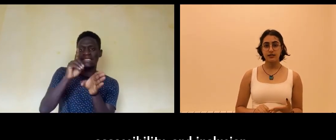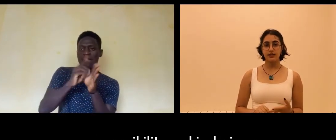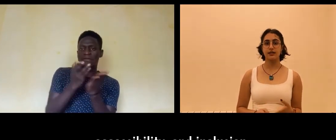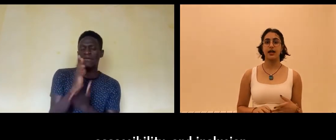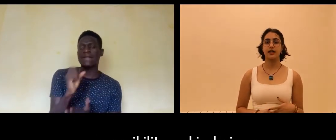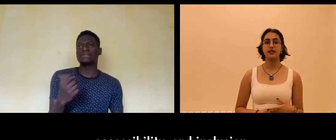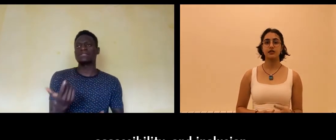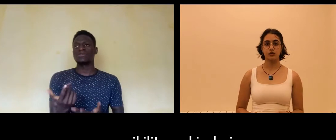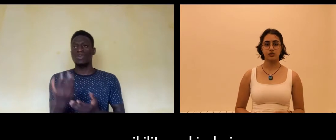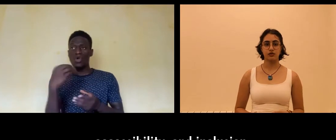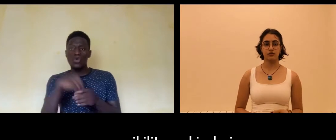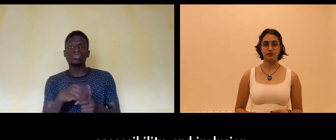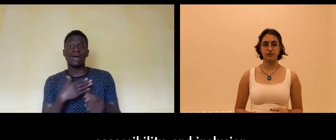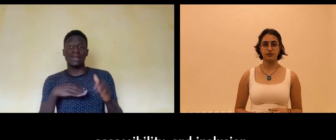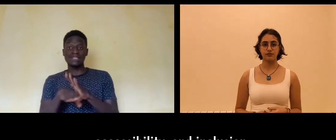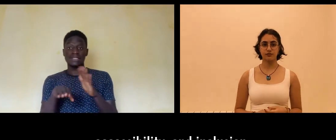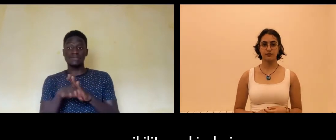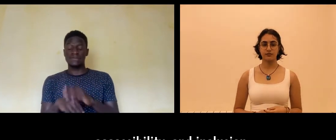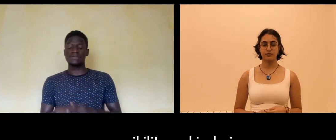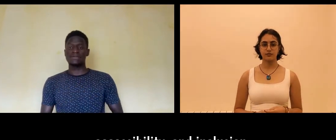accessibility and inclusion.